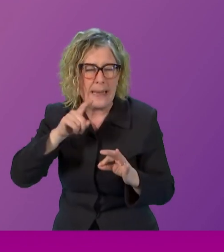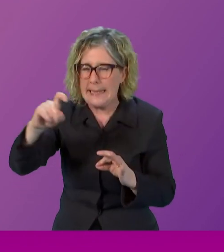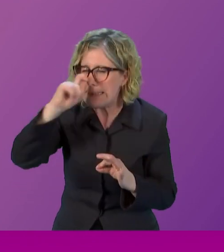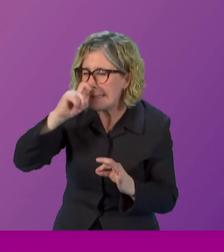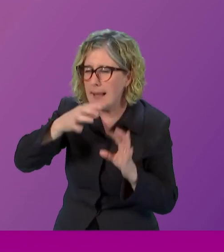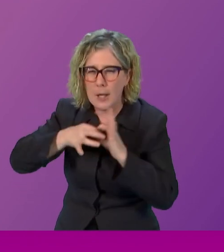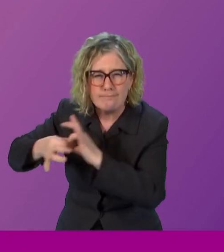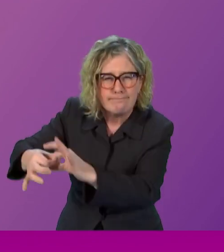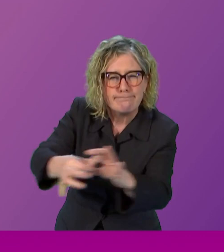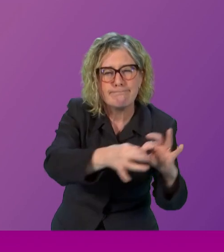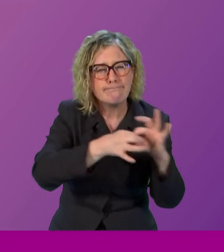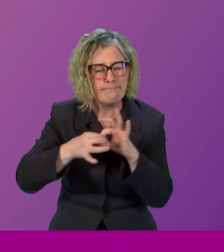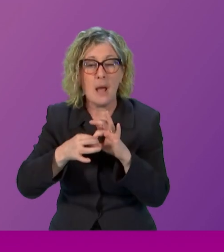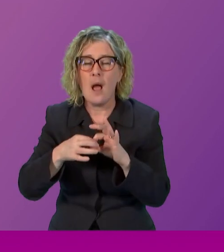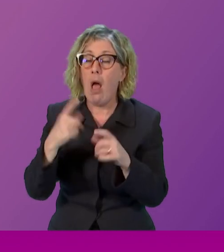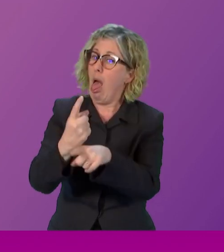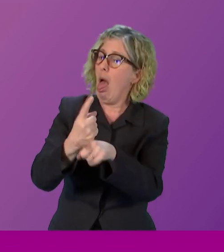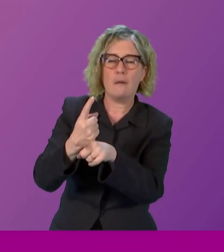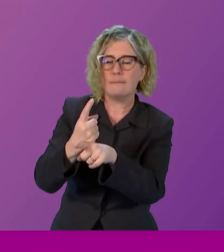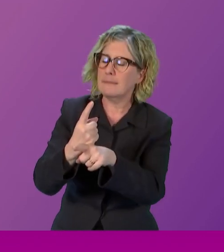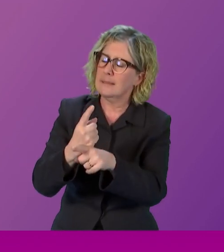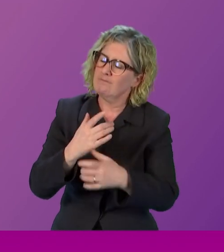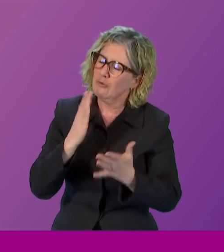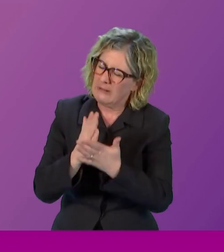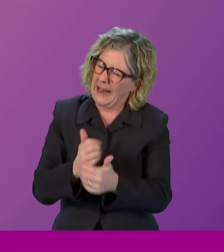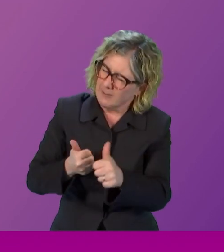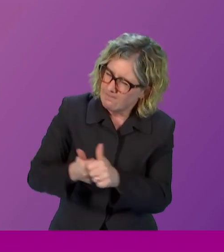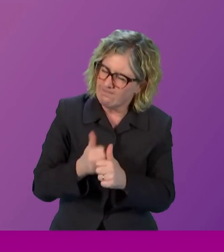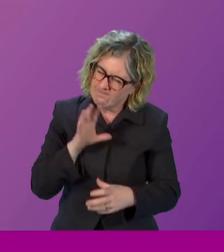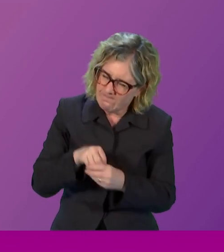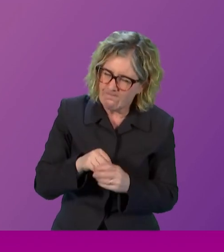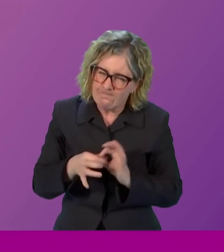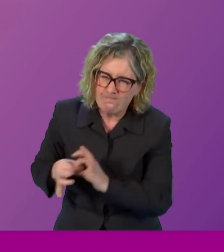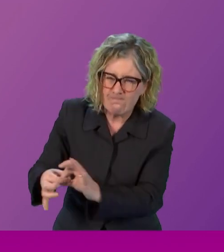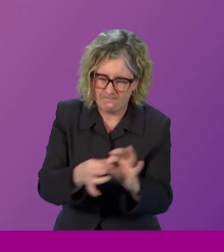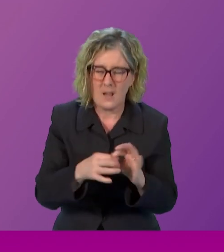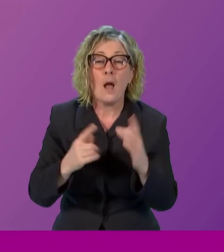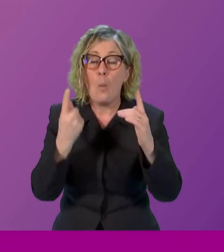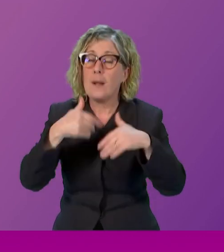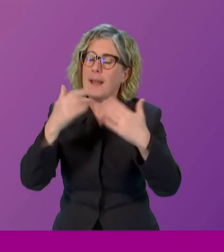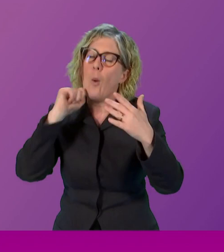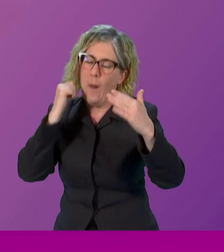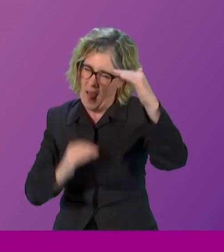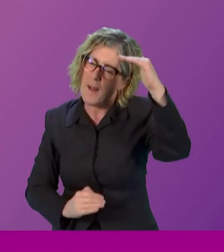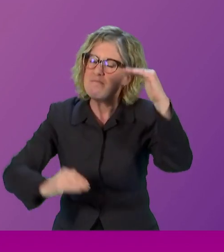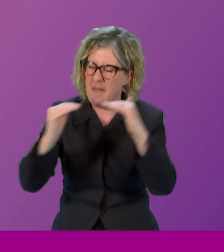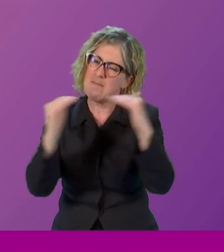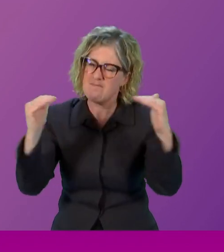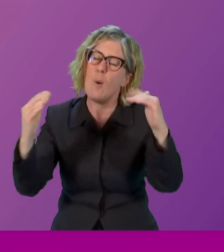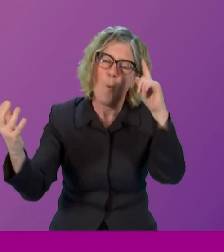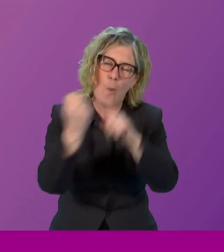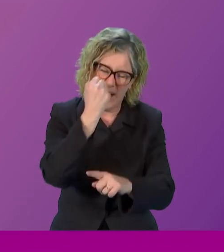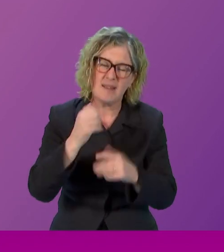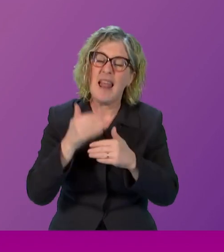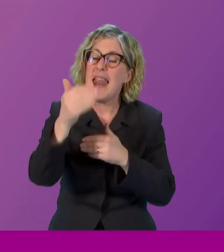don't just talk about but live then we will win that cause and we will win it in the generation that is coming after us thank